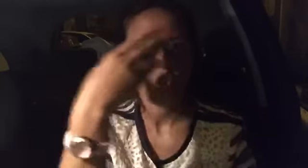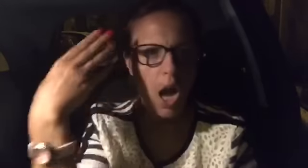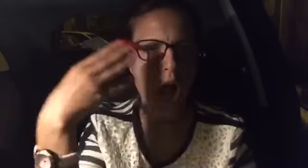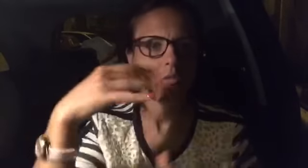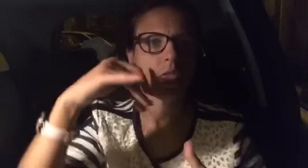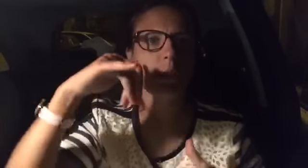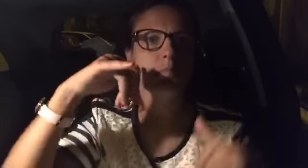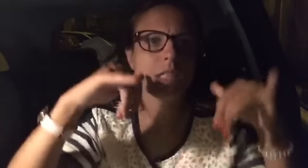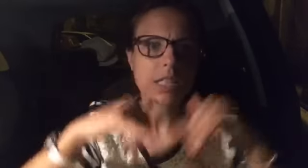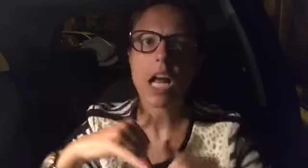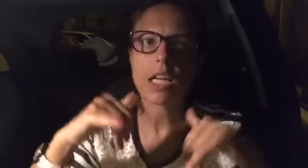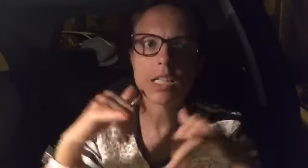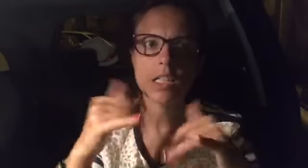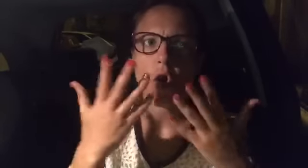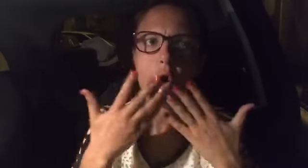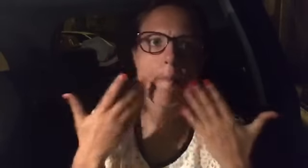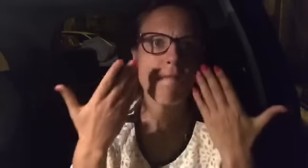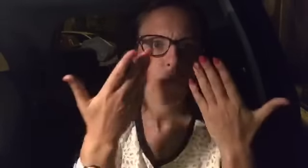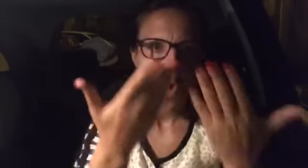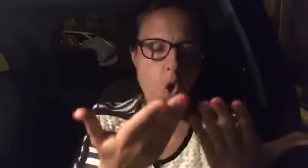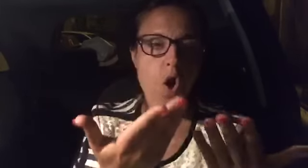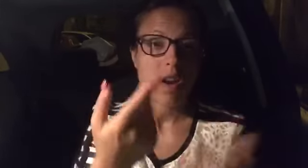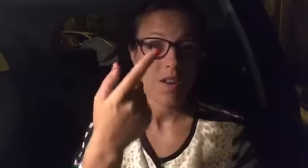because I will speak well.